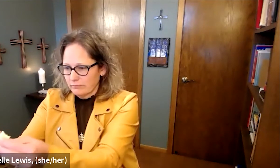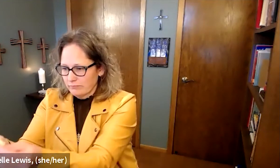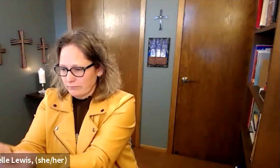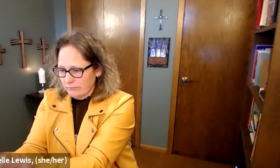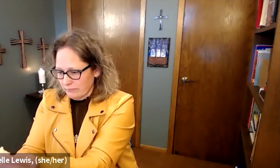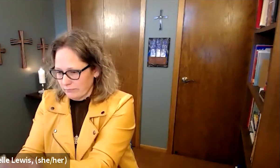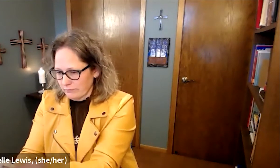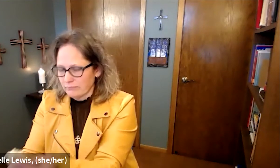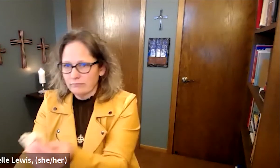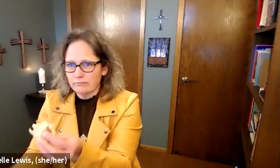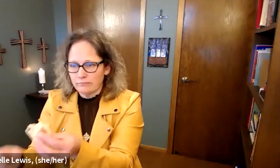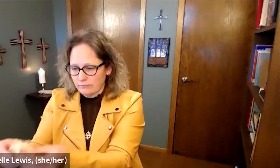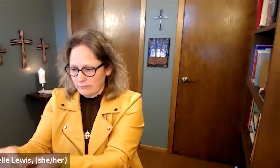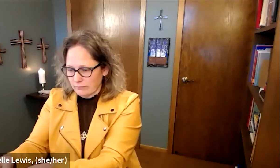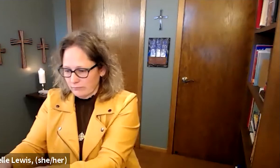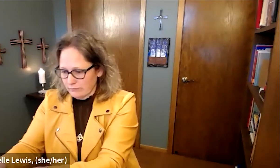if you're by yourself i will serve you now